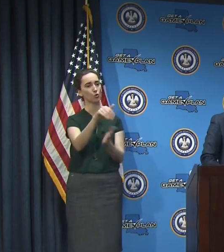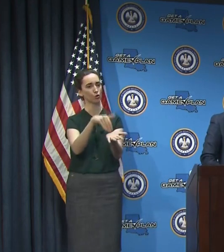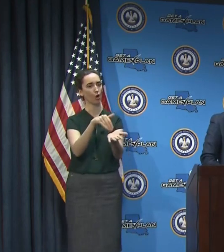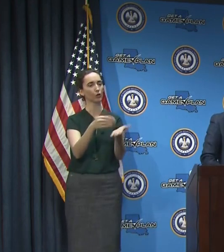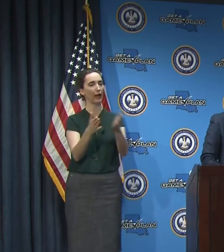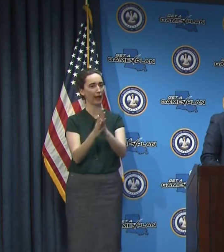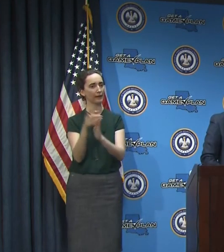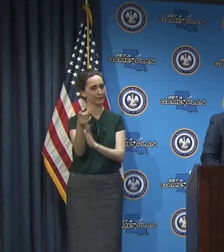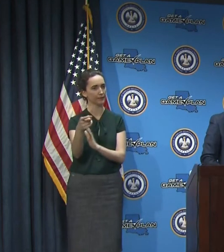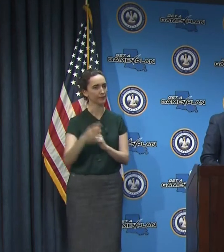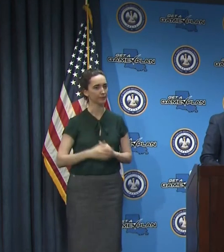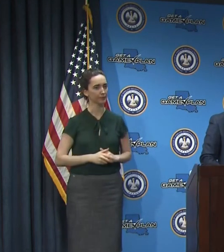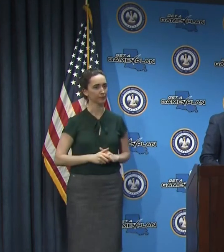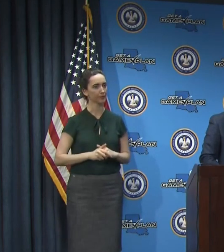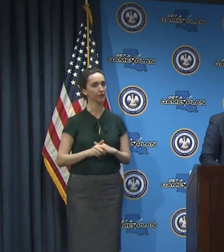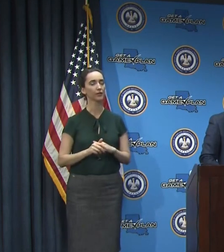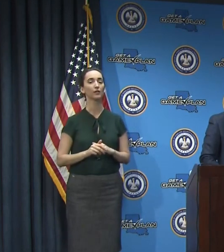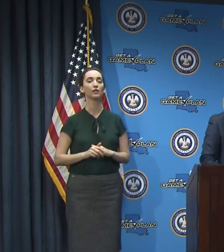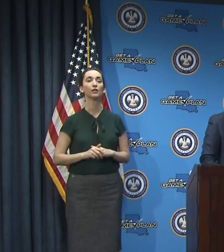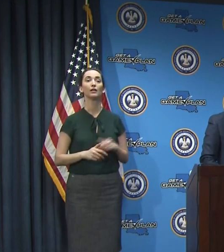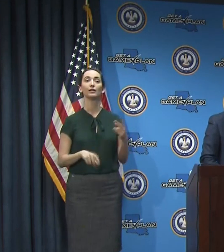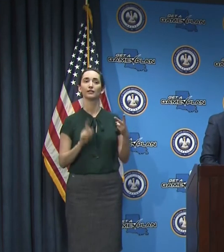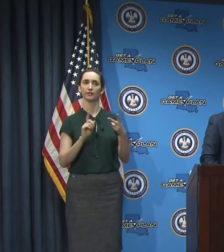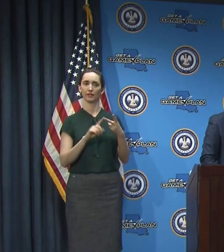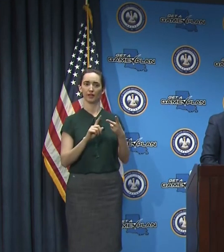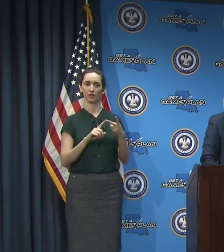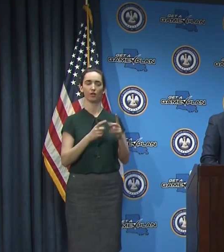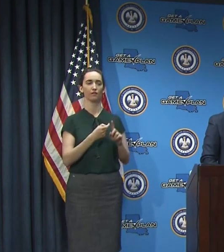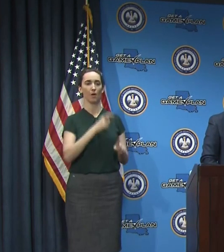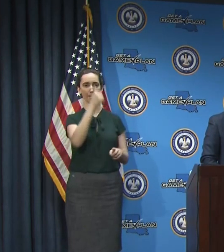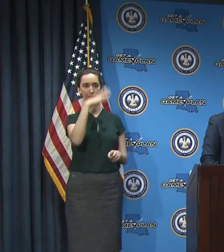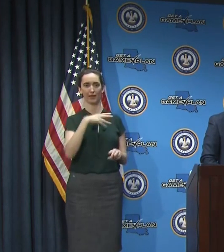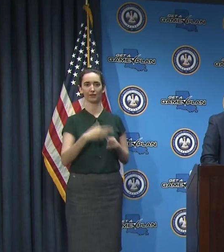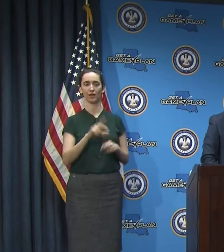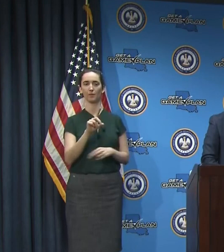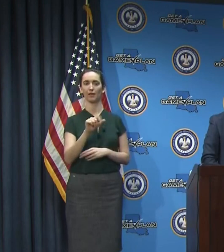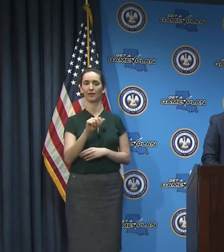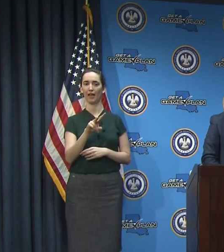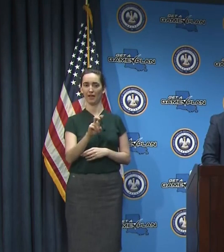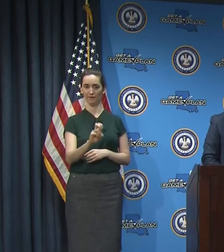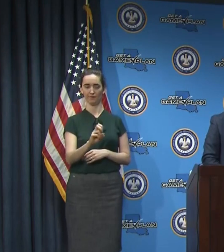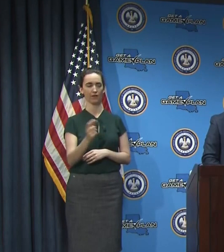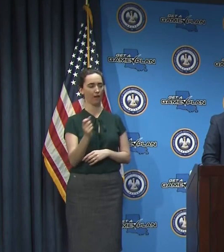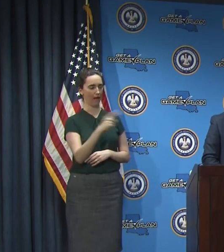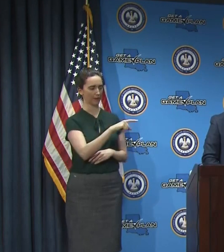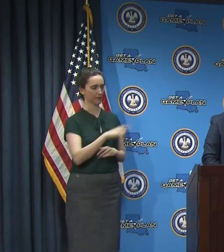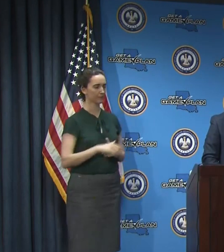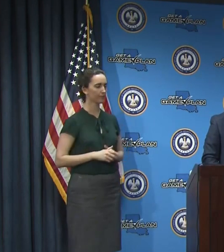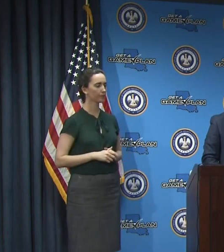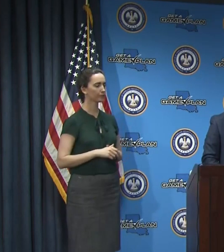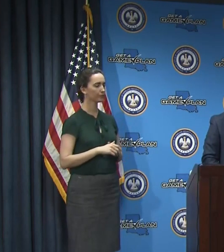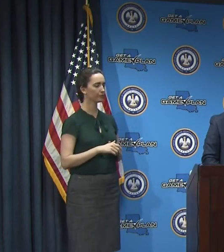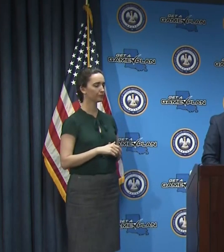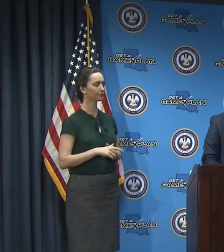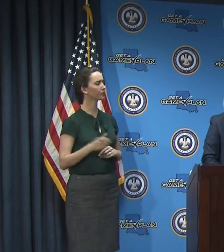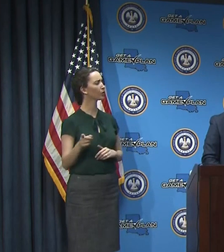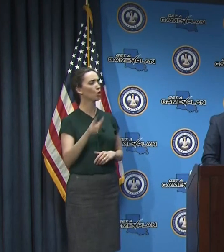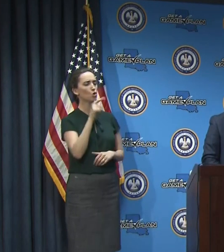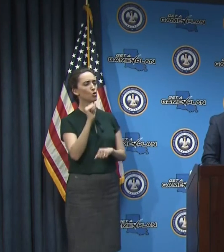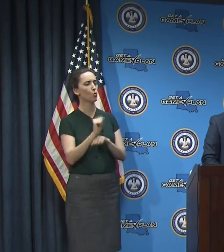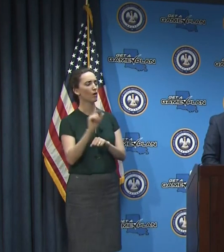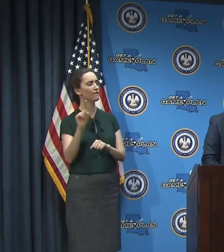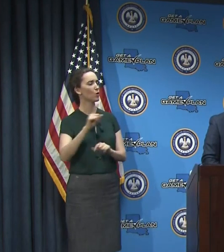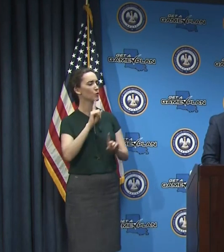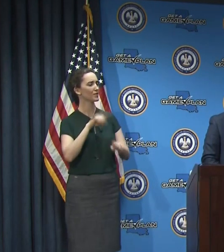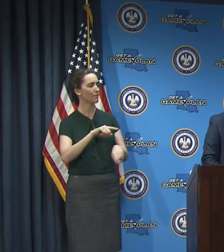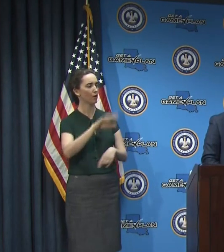this. The second question comes from Dave. He asks, what are you doing for first responders, especially those working with